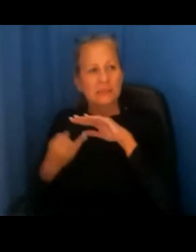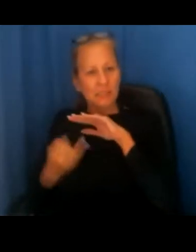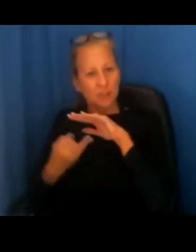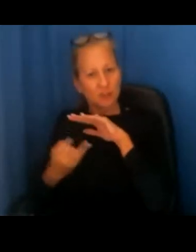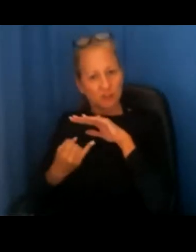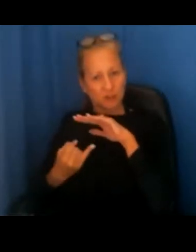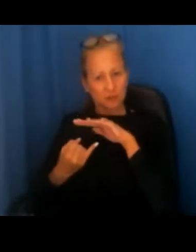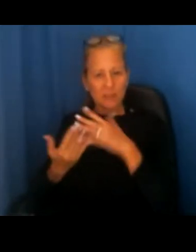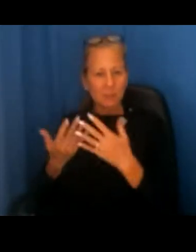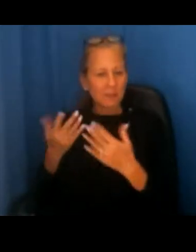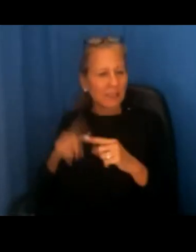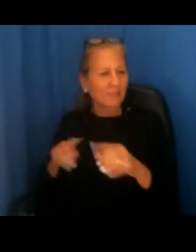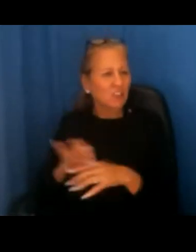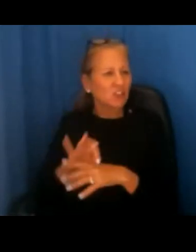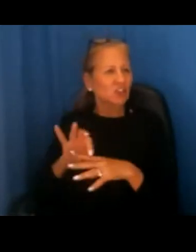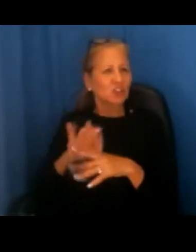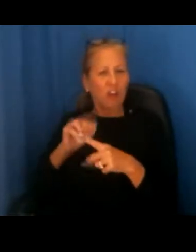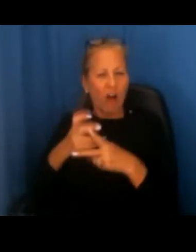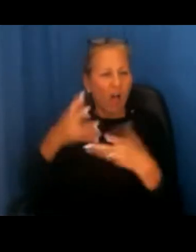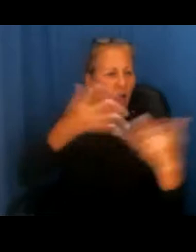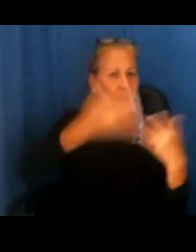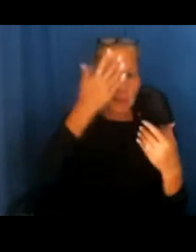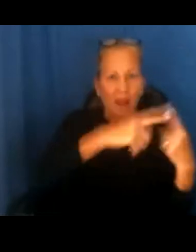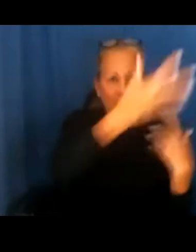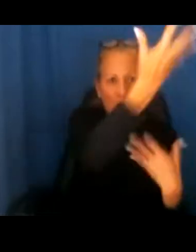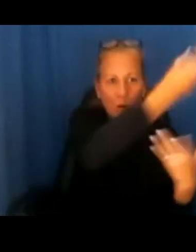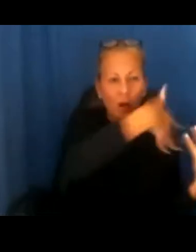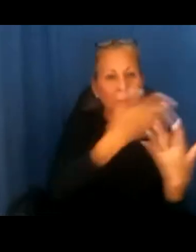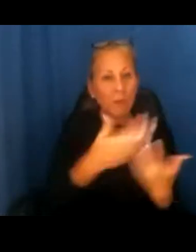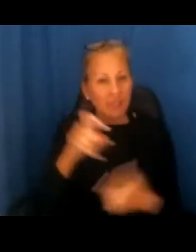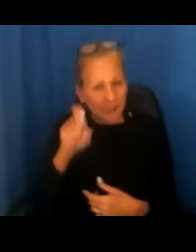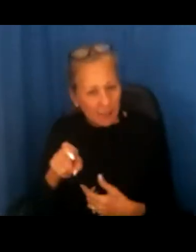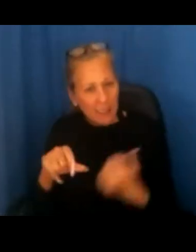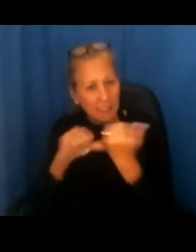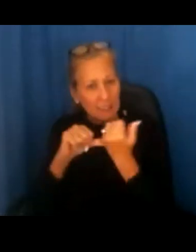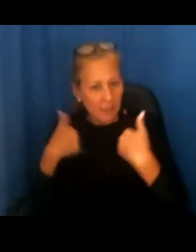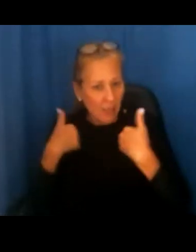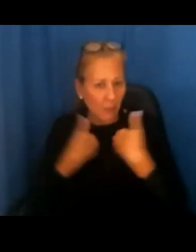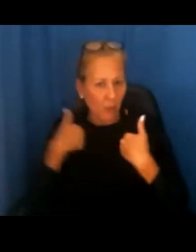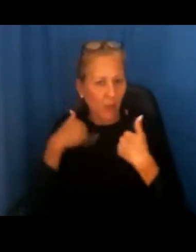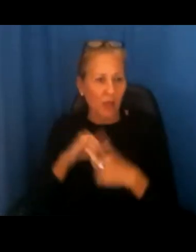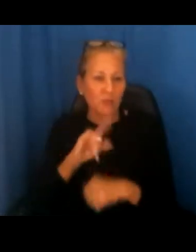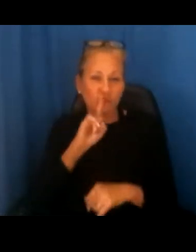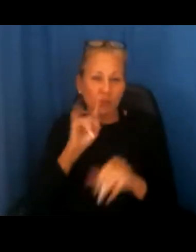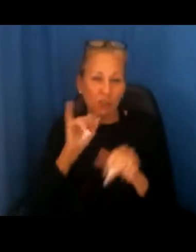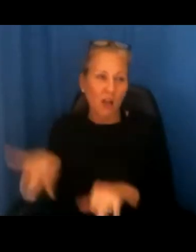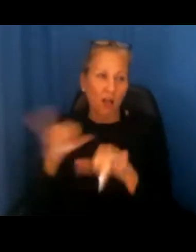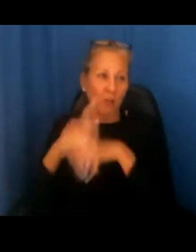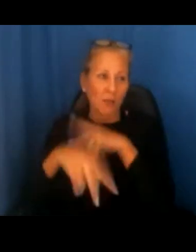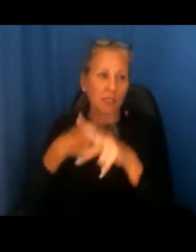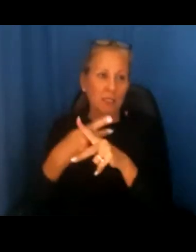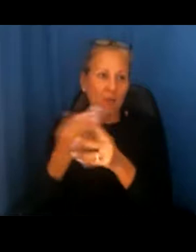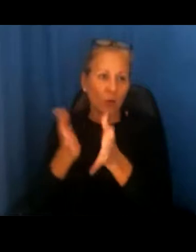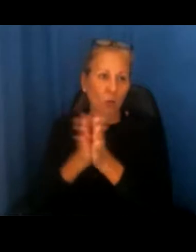the inability to go out and interact with others, they may need an assistance animal. That's a very common type of